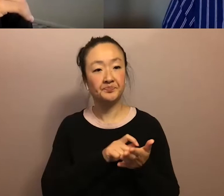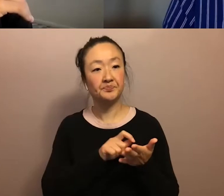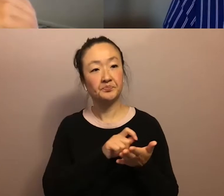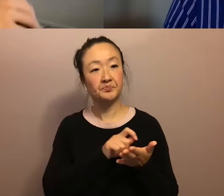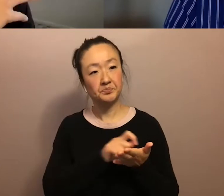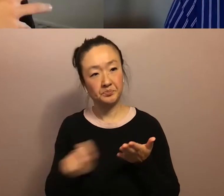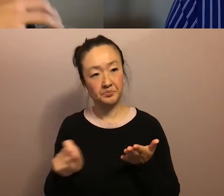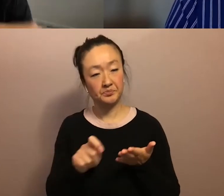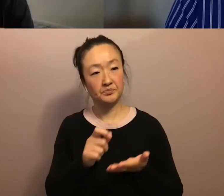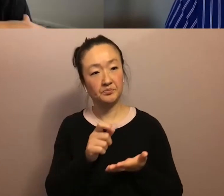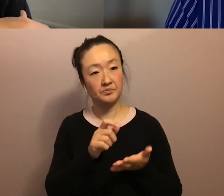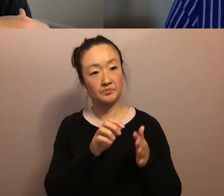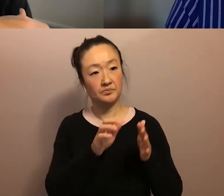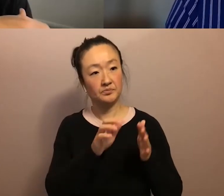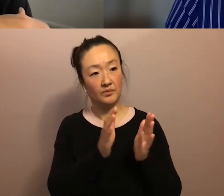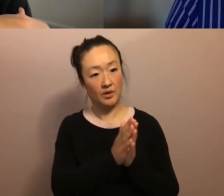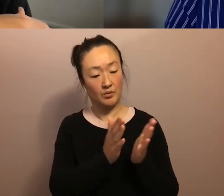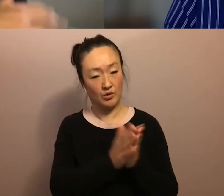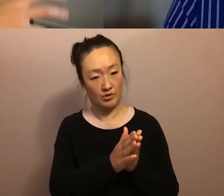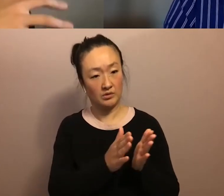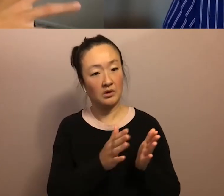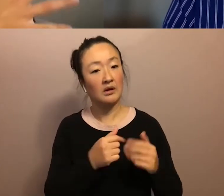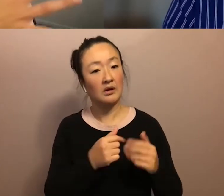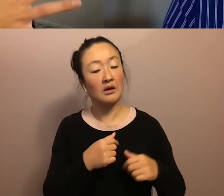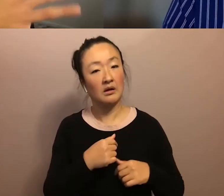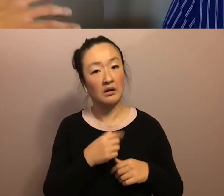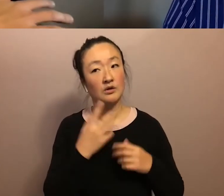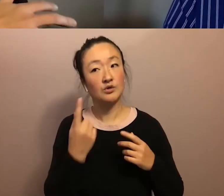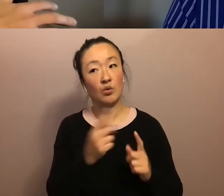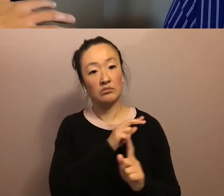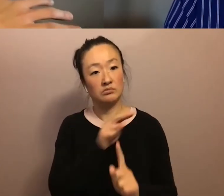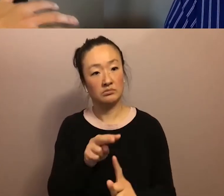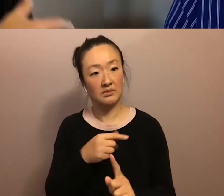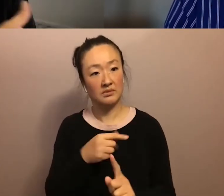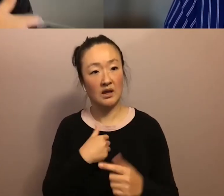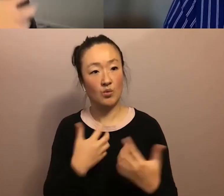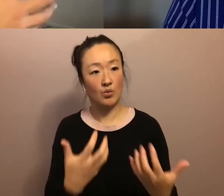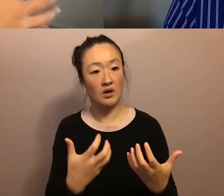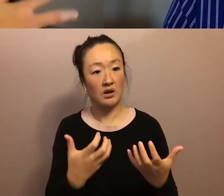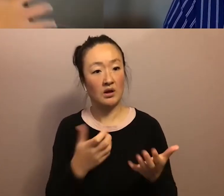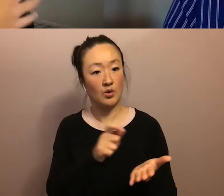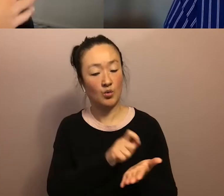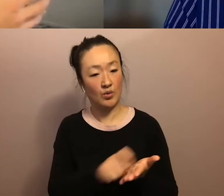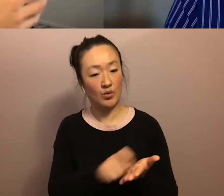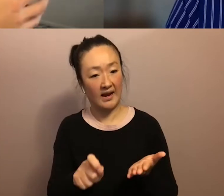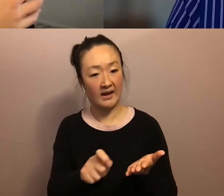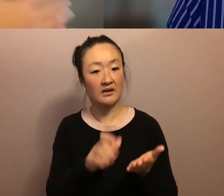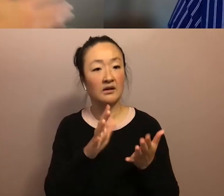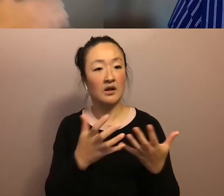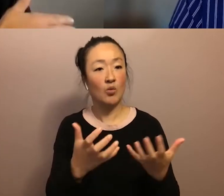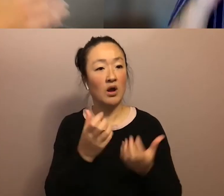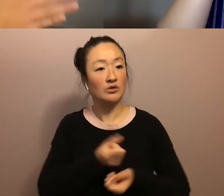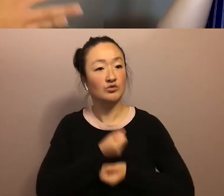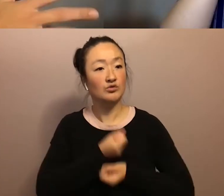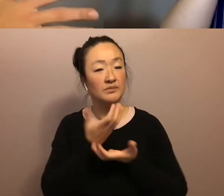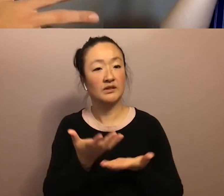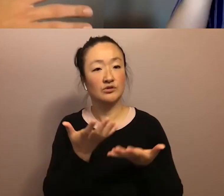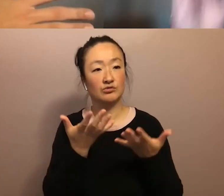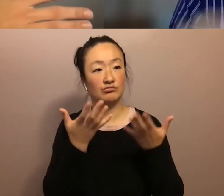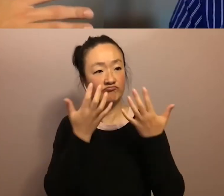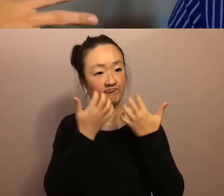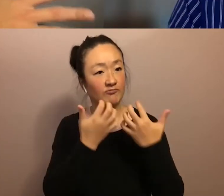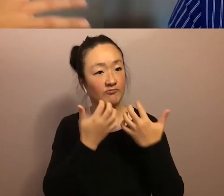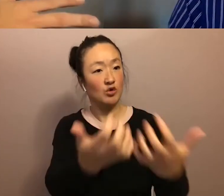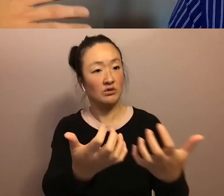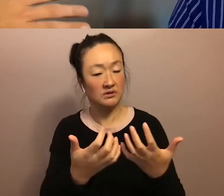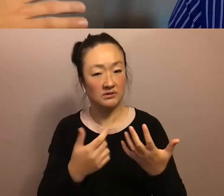on the one hand, you know, wanted to write it in a way where, where it would speak to a wide audience. But it was always very clear to me who